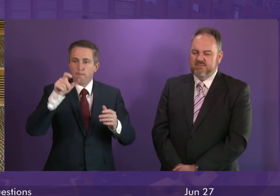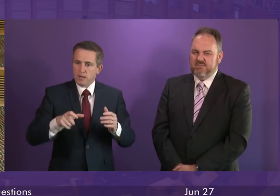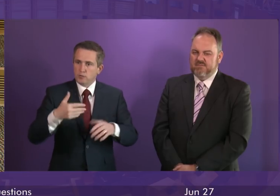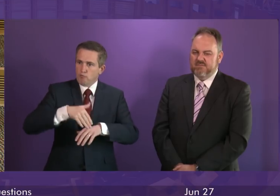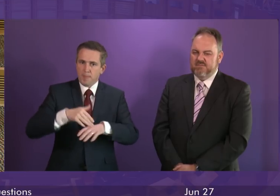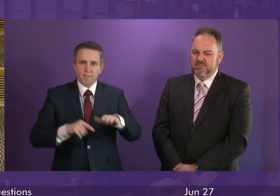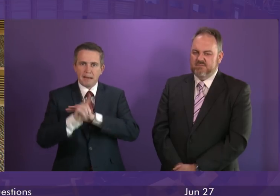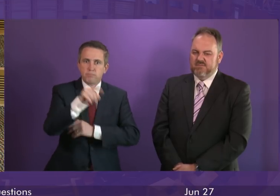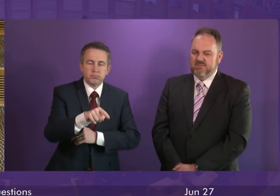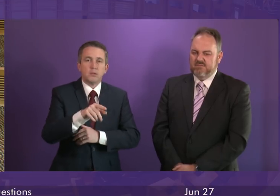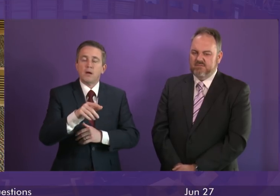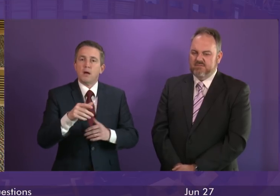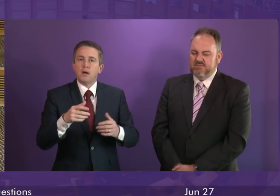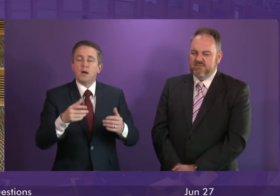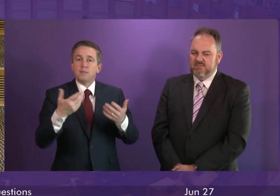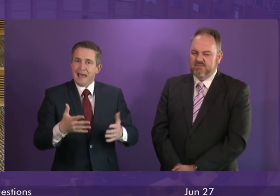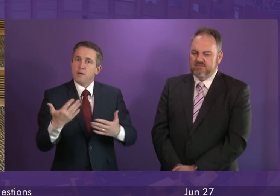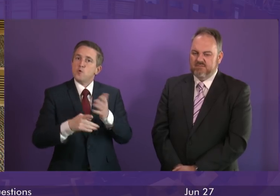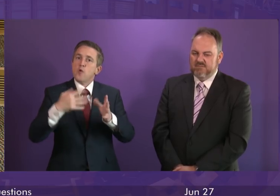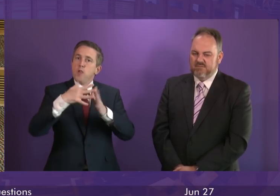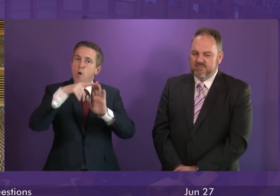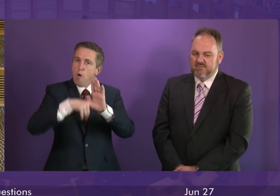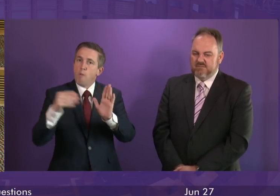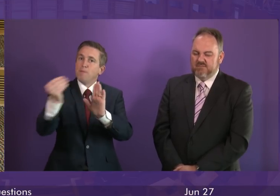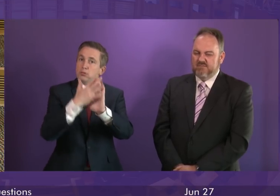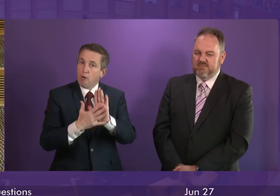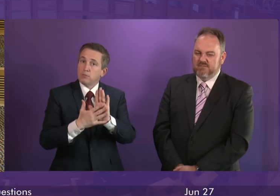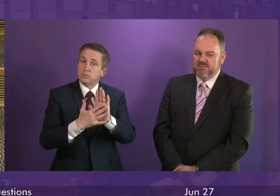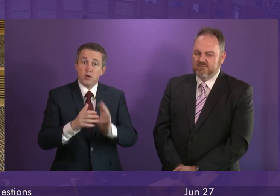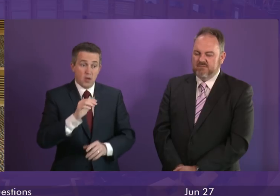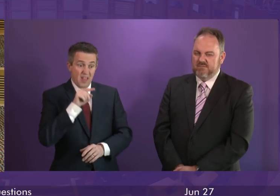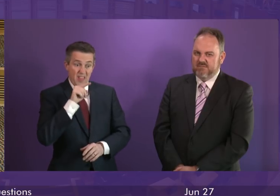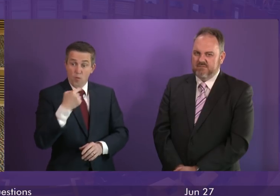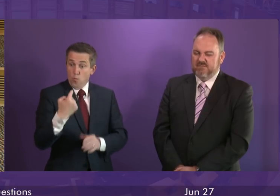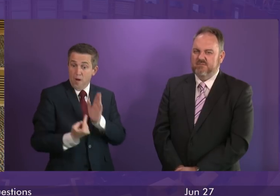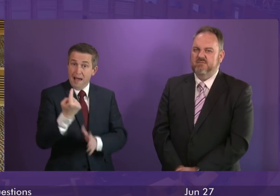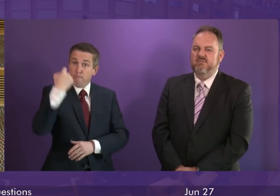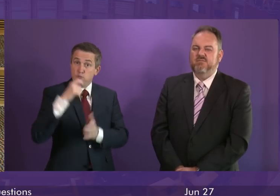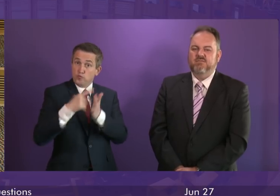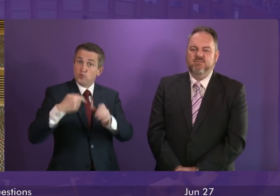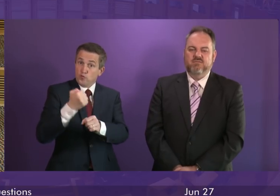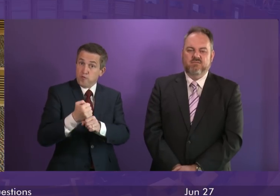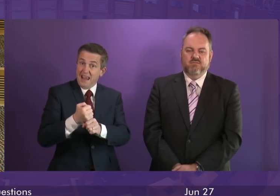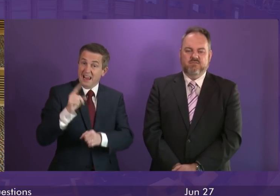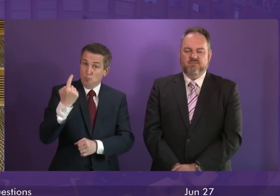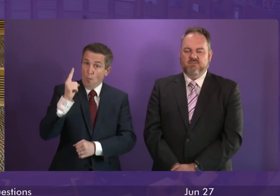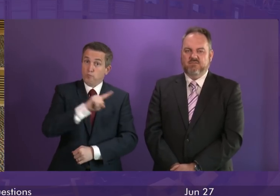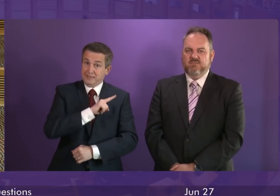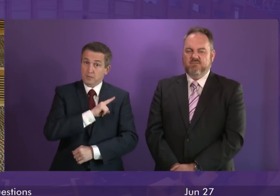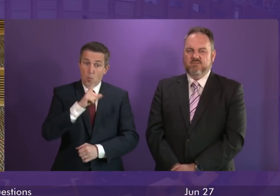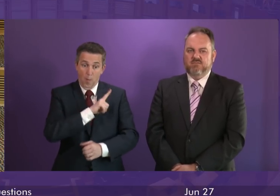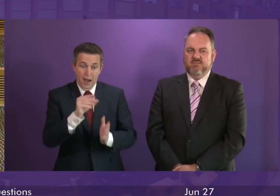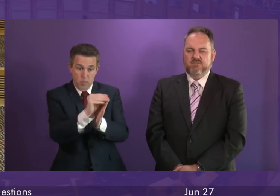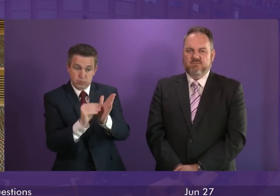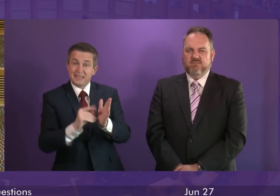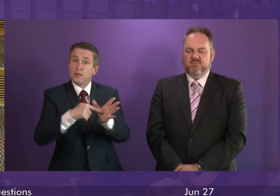was not on the statute book. That case is one of the reasons why we considered this and decided to legislate this week to